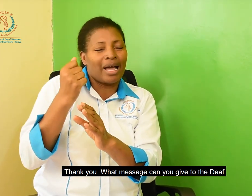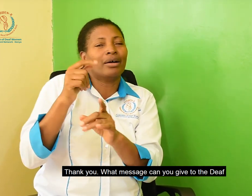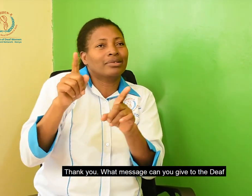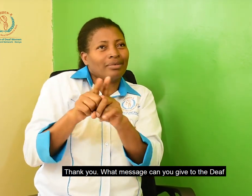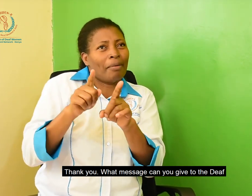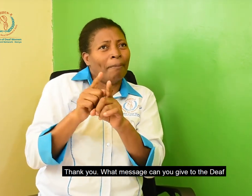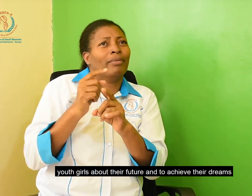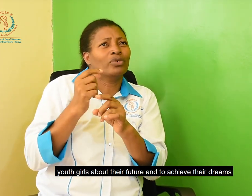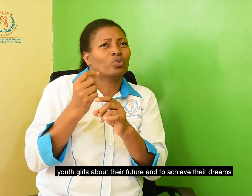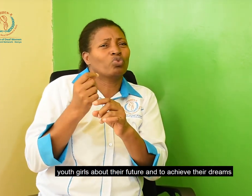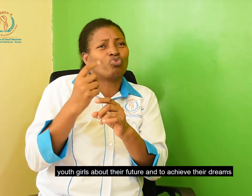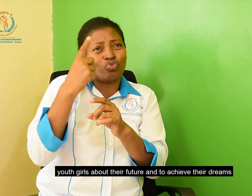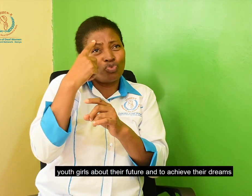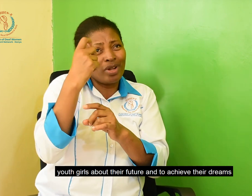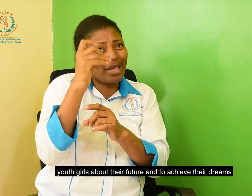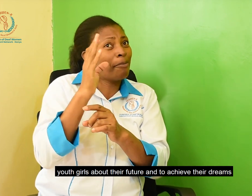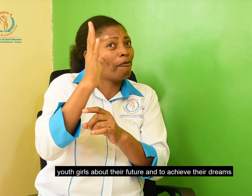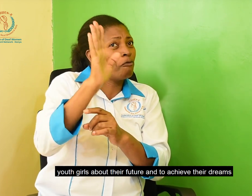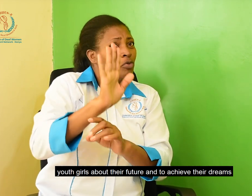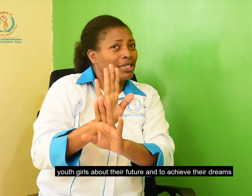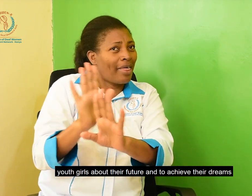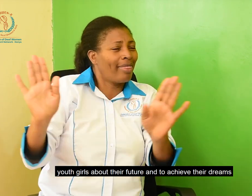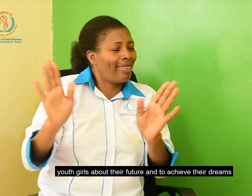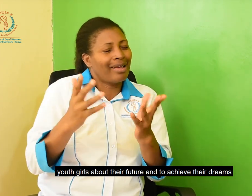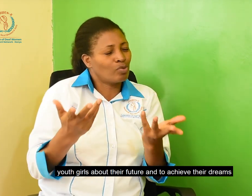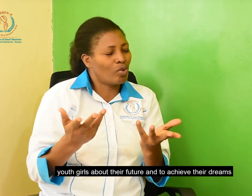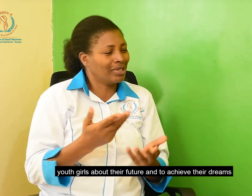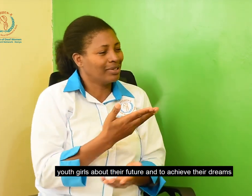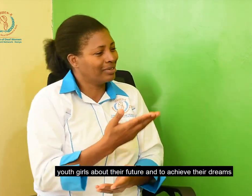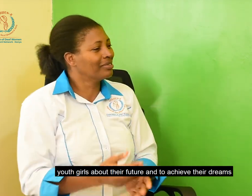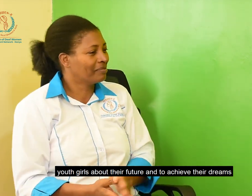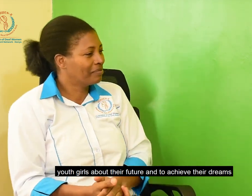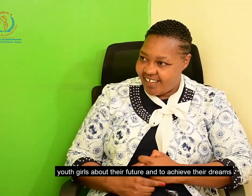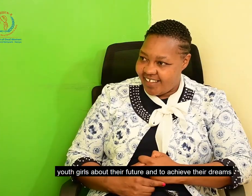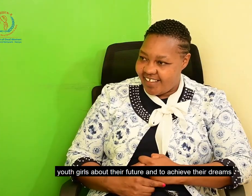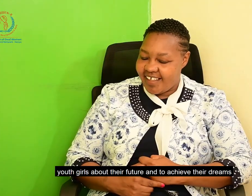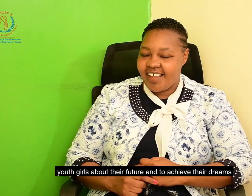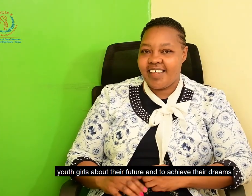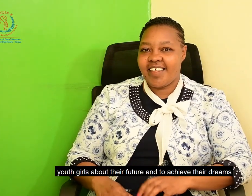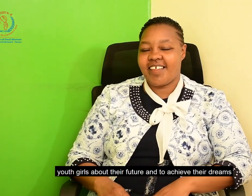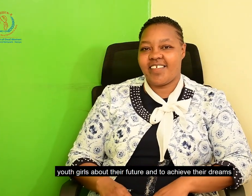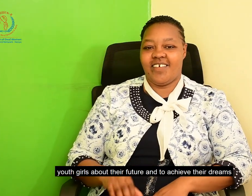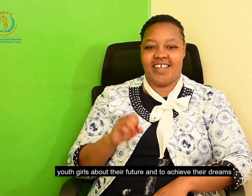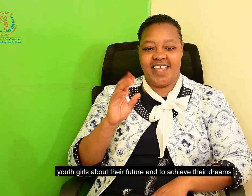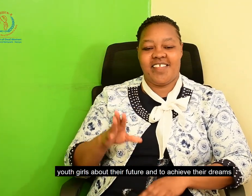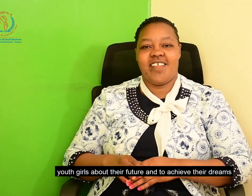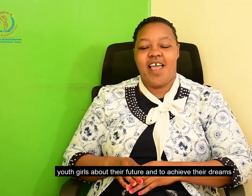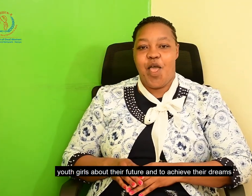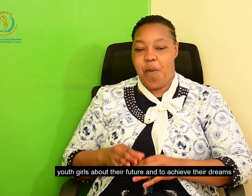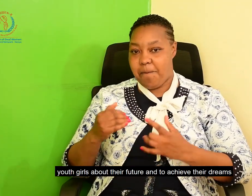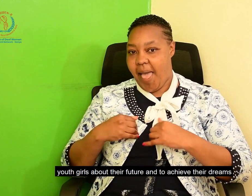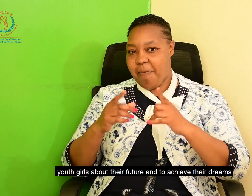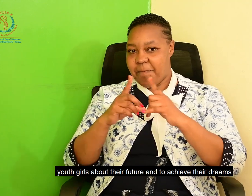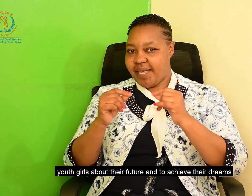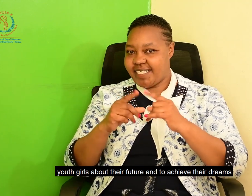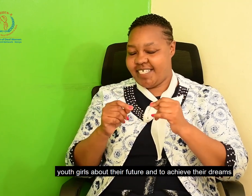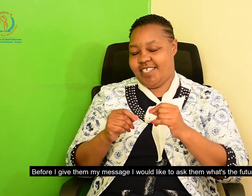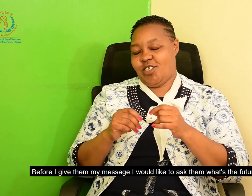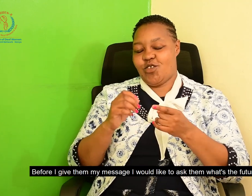youth girls about their future and about their dreams, to achieve their dreams? So my